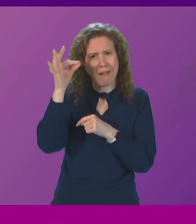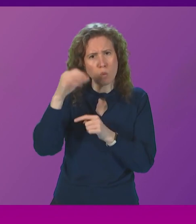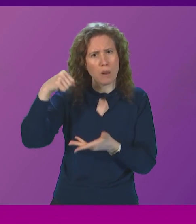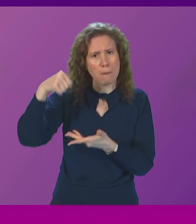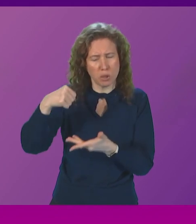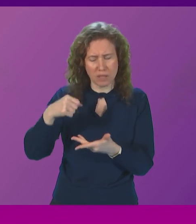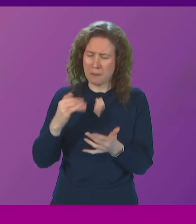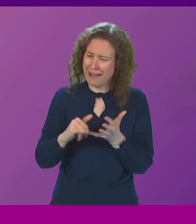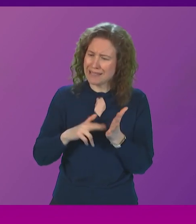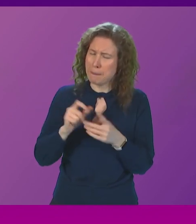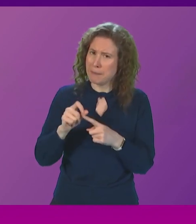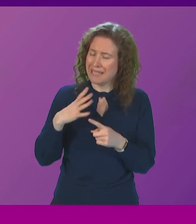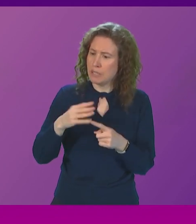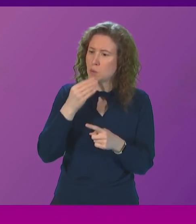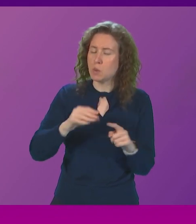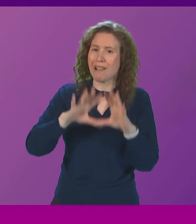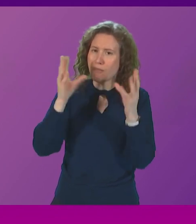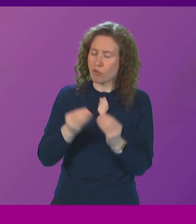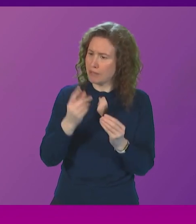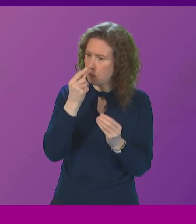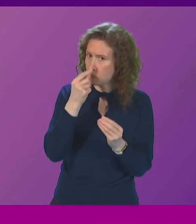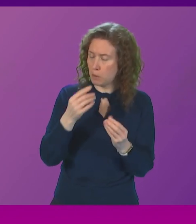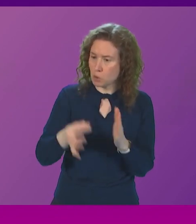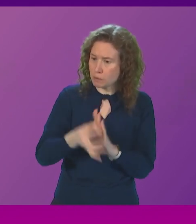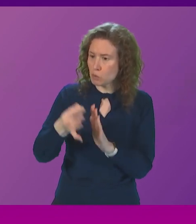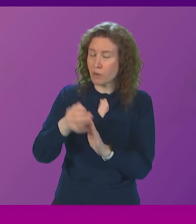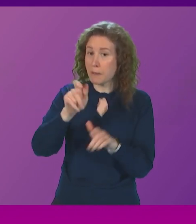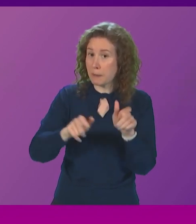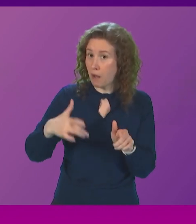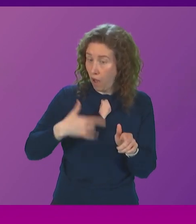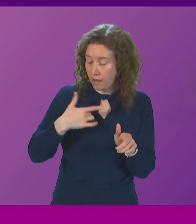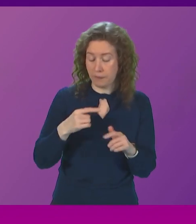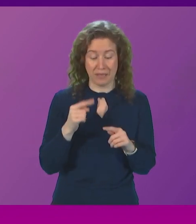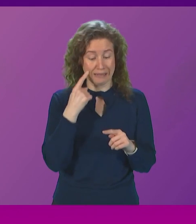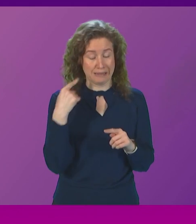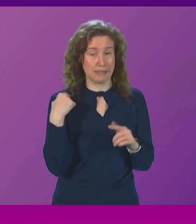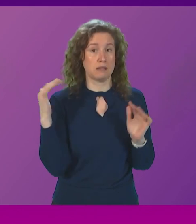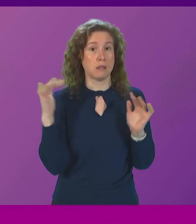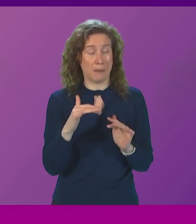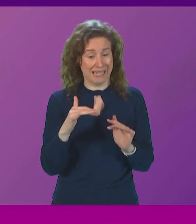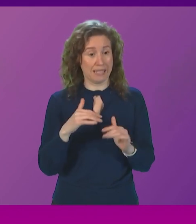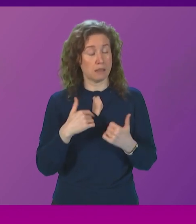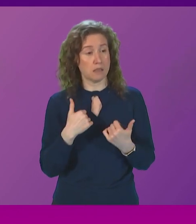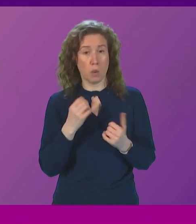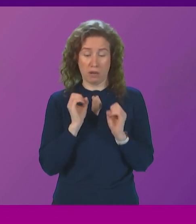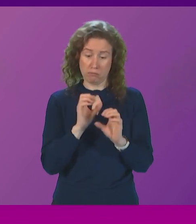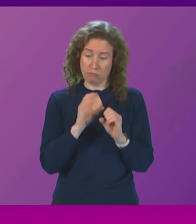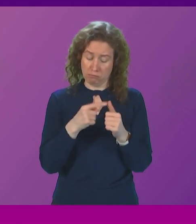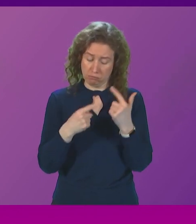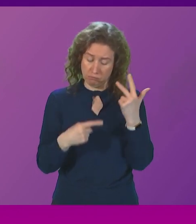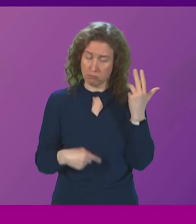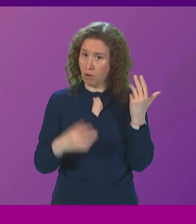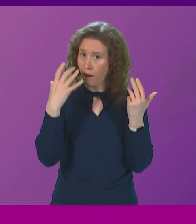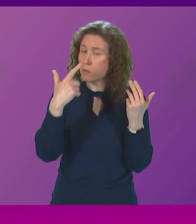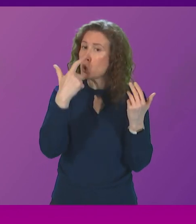for the SNP to use every lever at their disposal to improve people's lives in the summit which we attended in good faith we outlined a number of areas where the